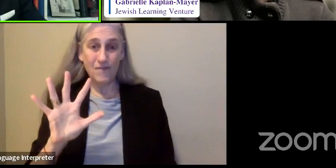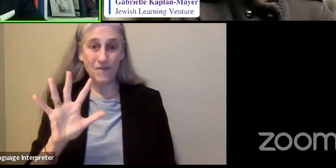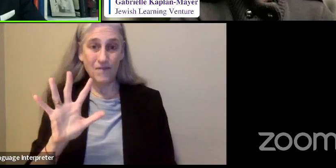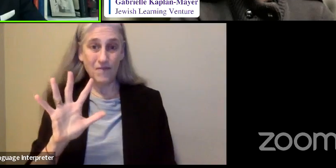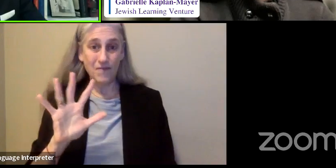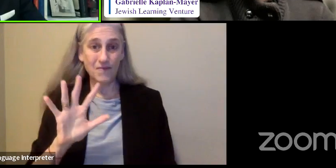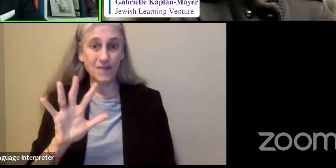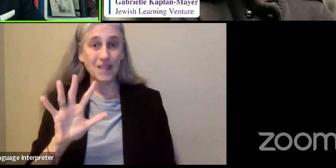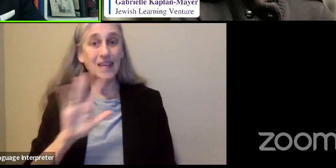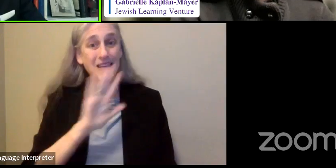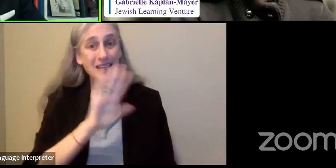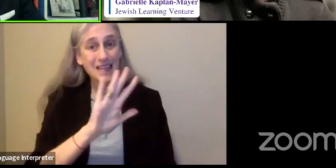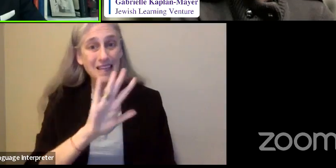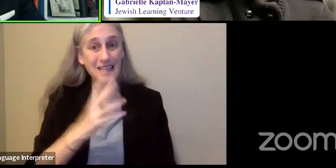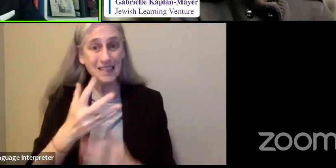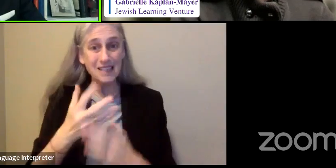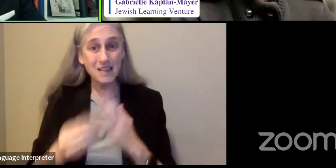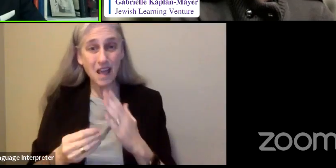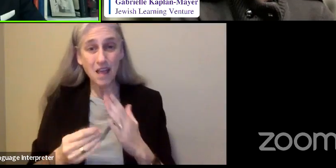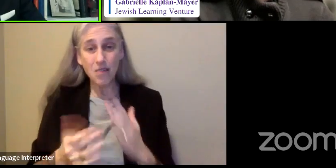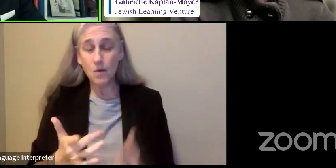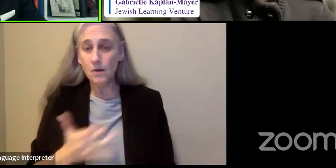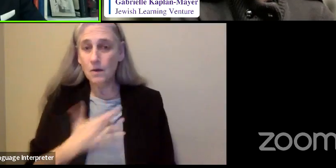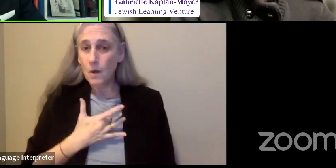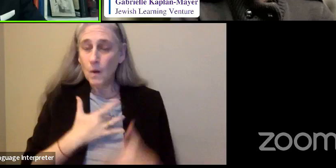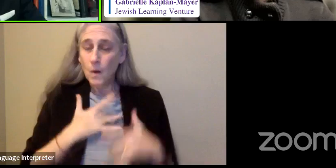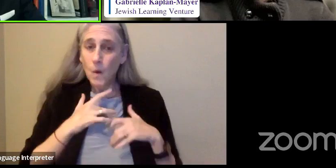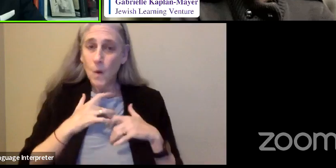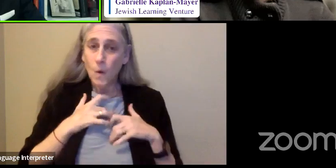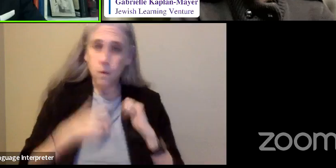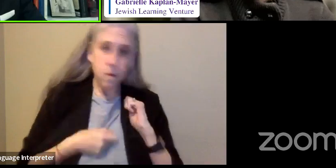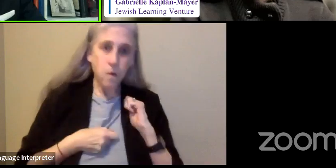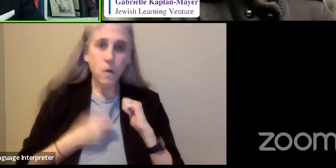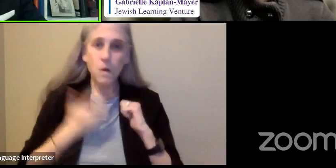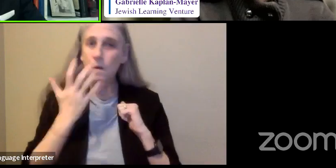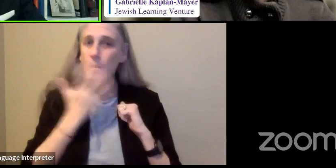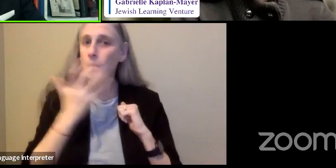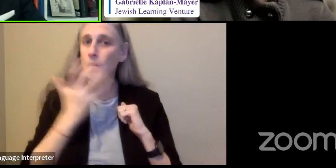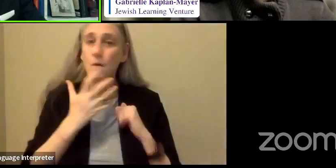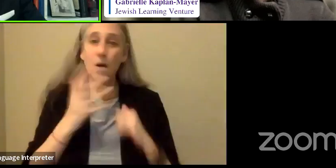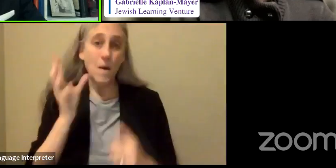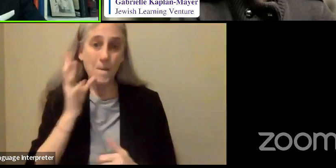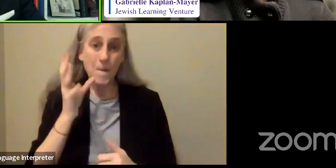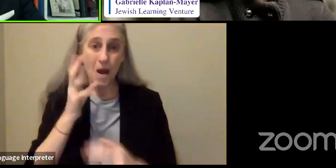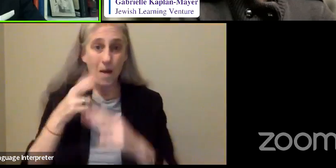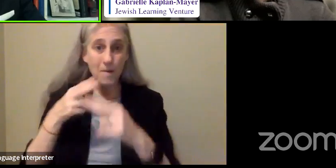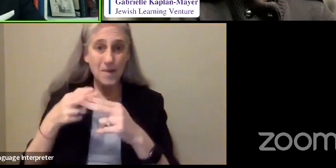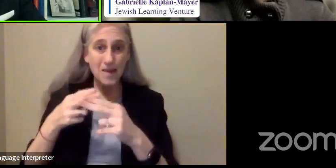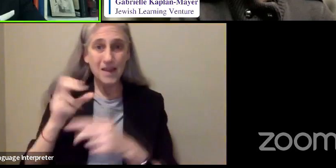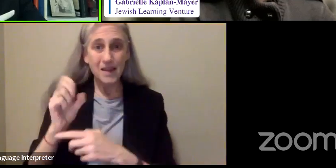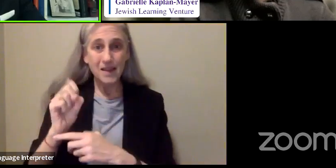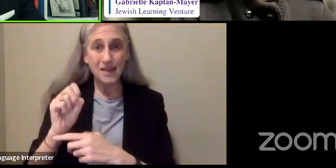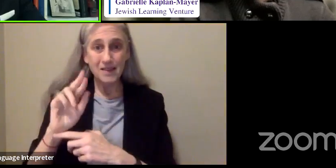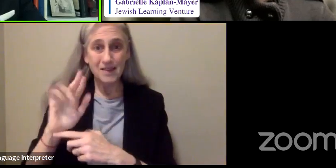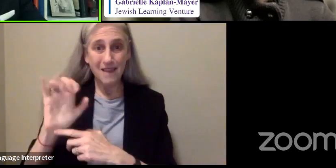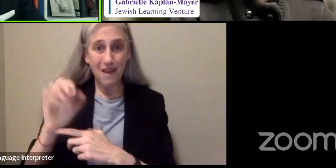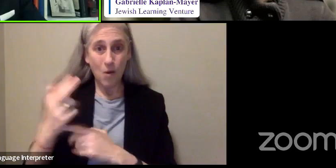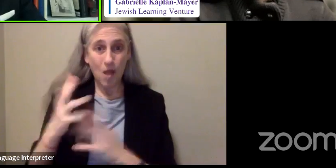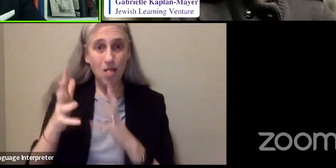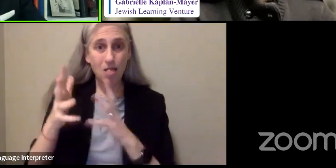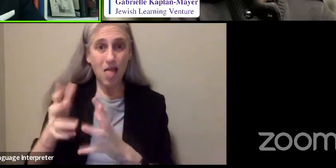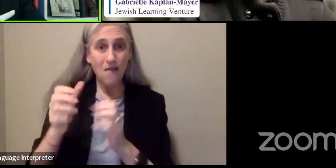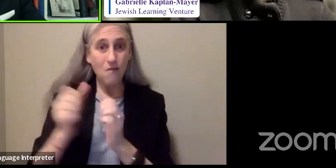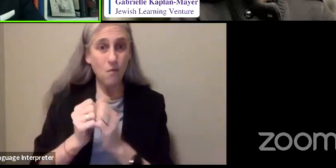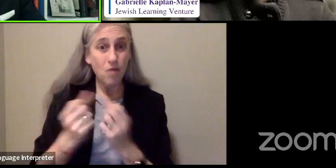devastated me. He left my mother Sarah with $54 dollars and